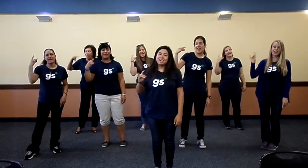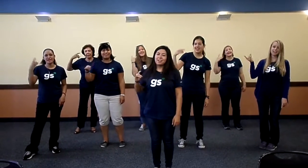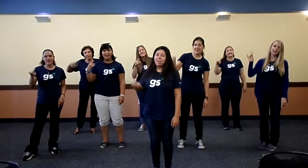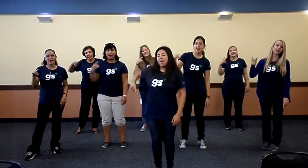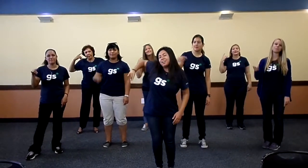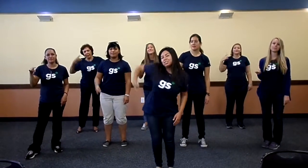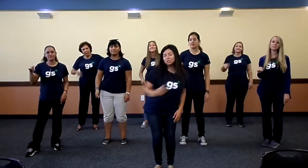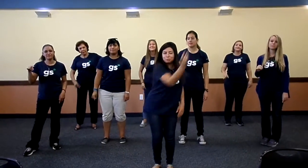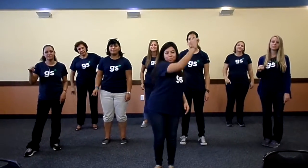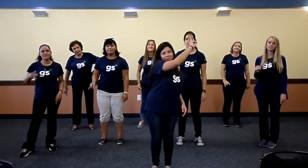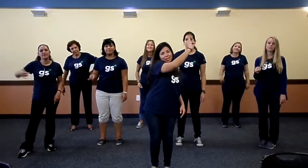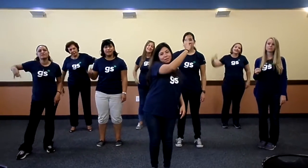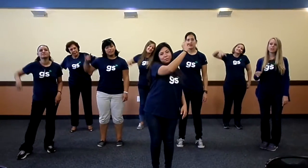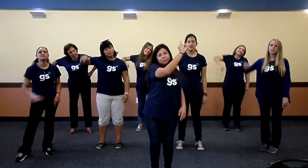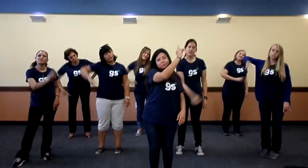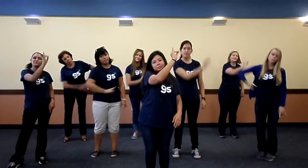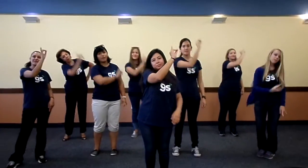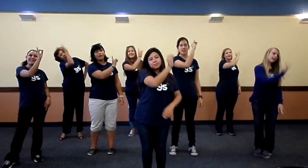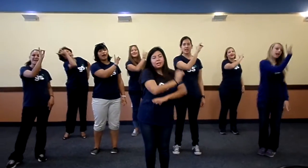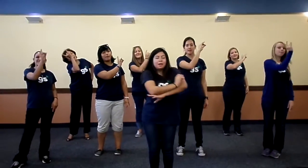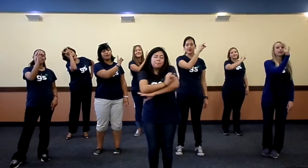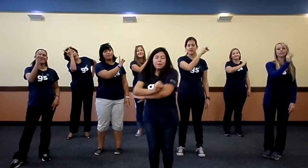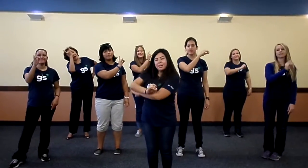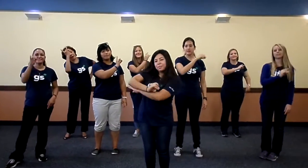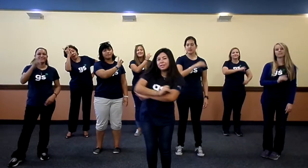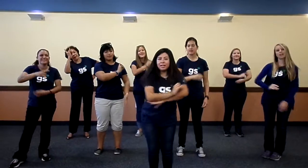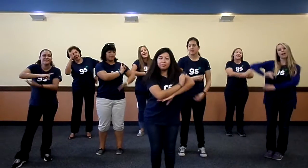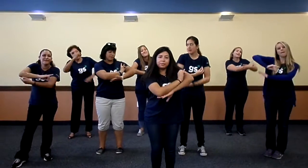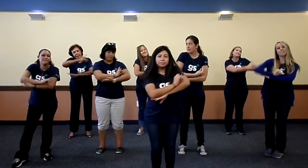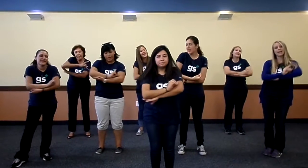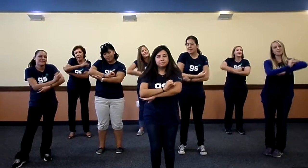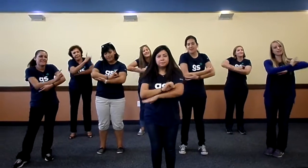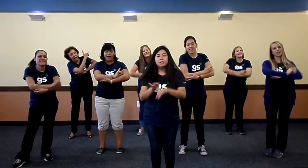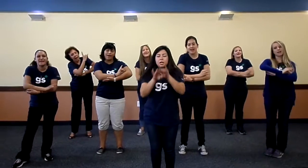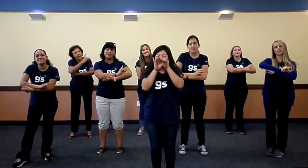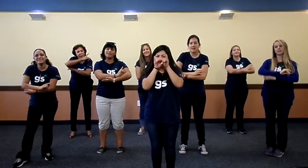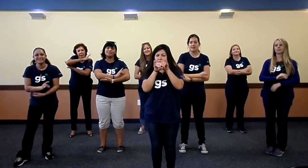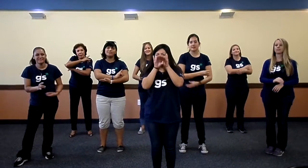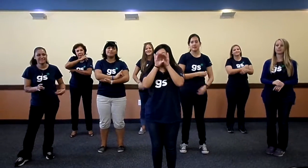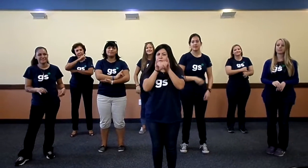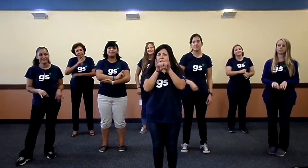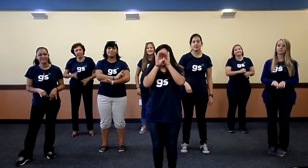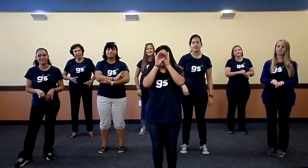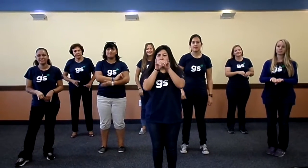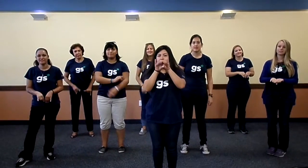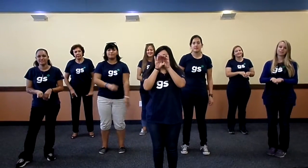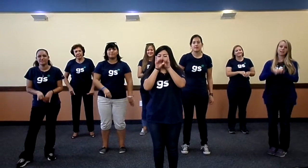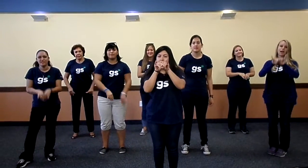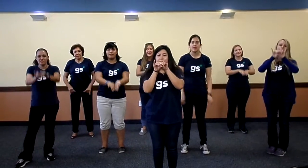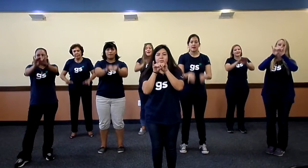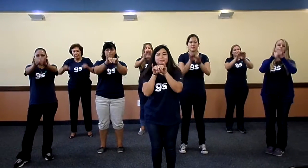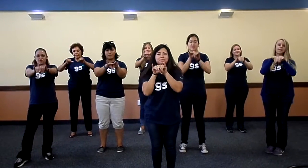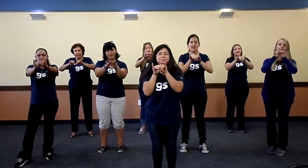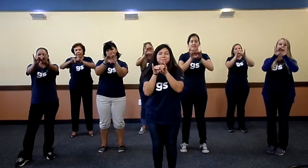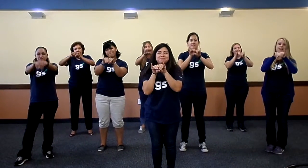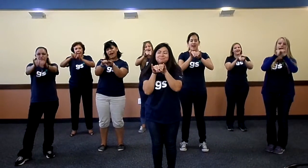Llama Super Llama, super Llama Baby Llama, baby Llama Big Fat Mama Llama Big Fat